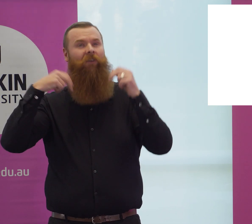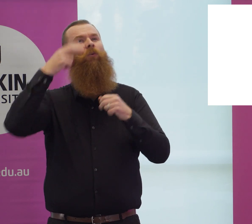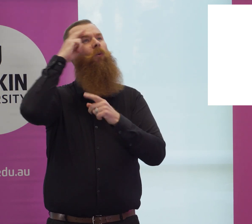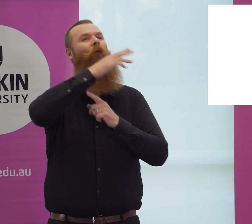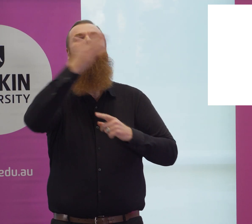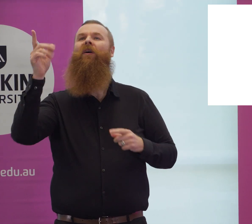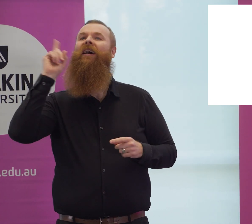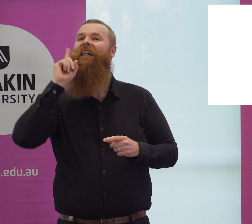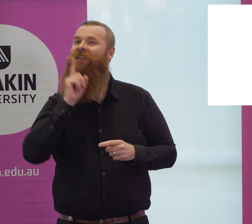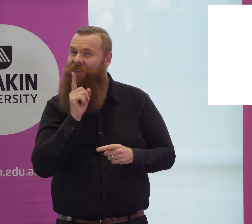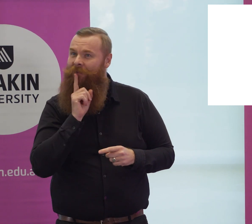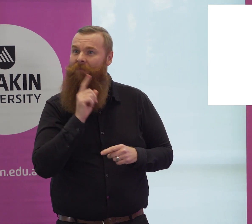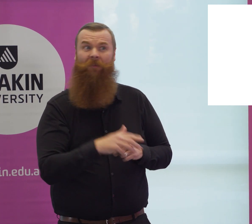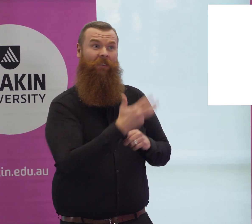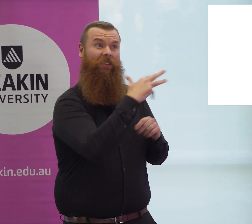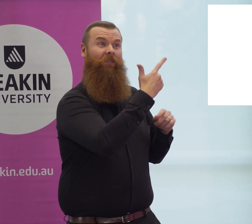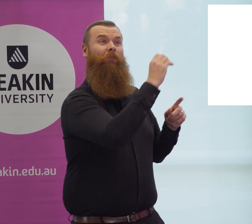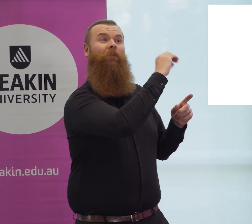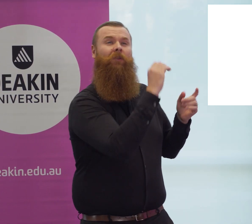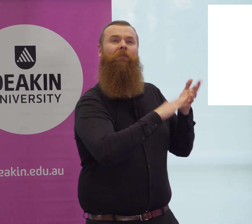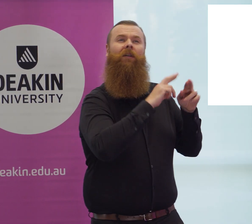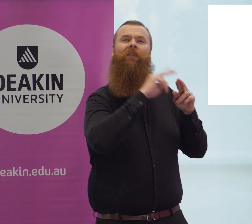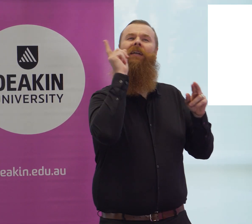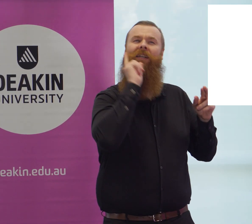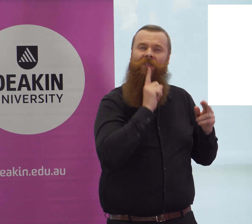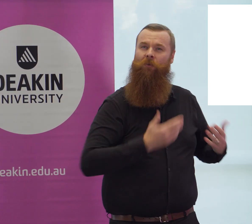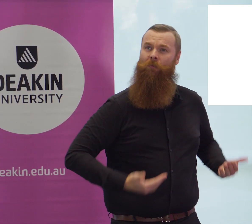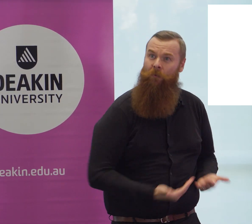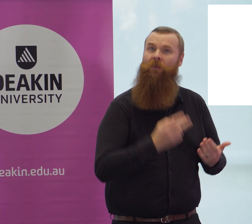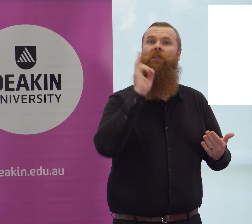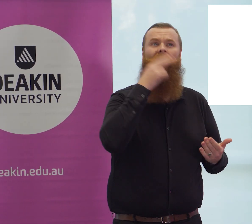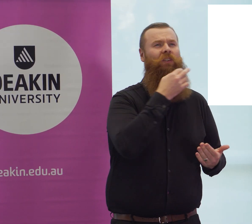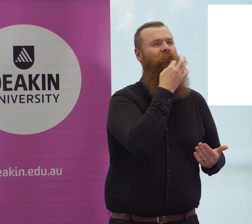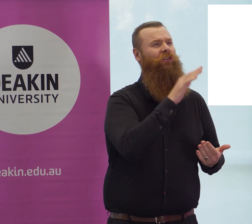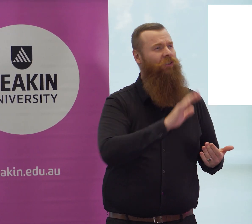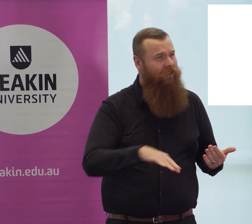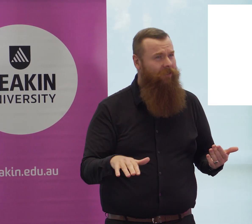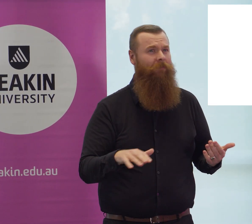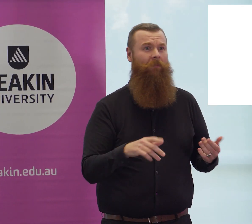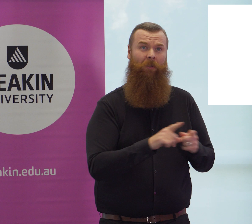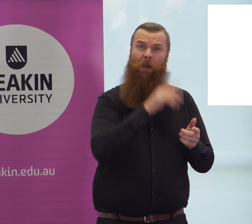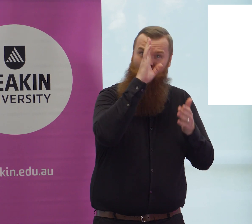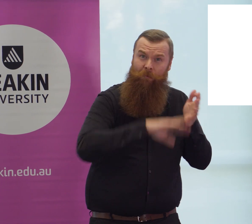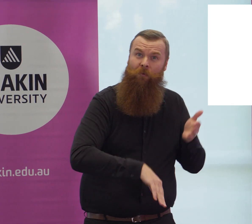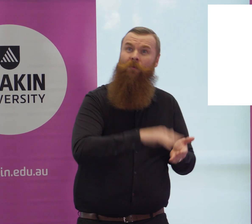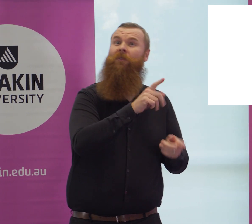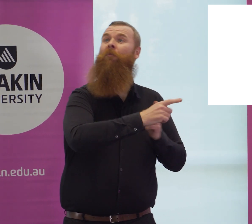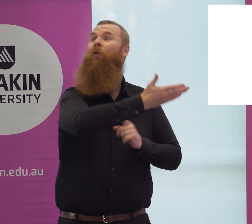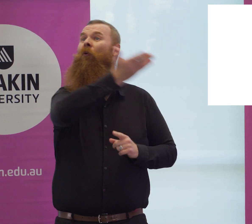of deaf kids will be born to people like you. We call you hearing. Those kids' experiences